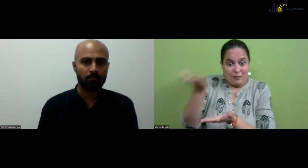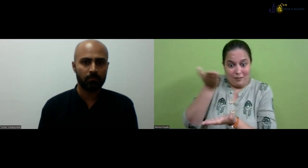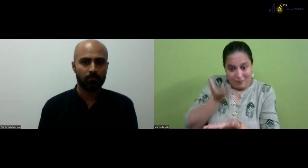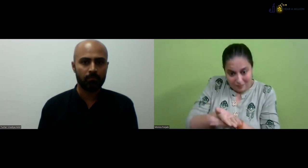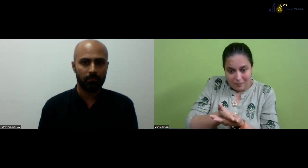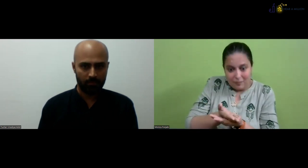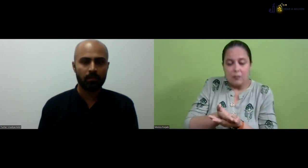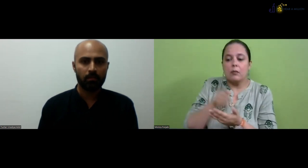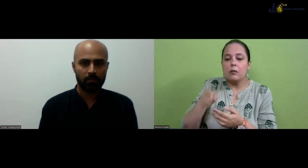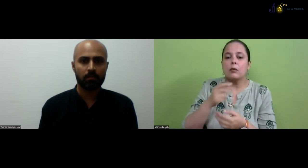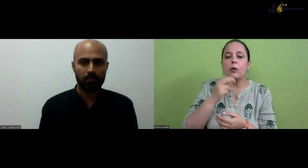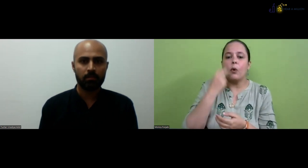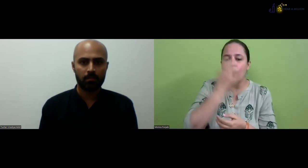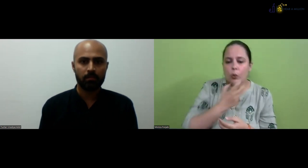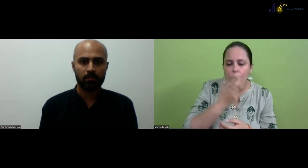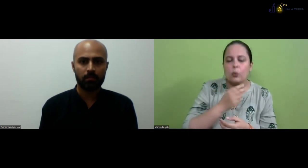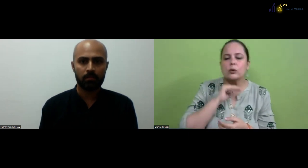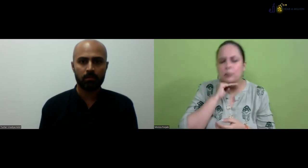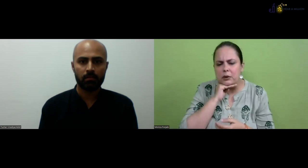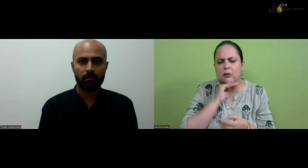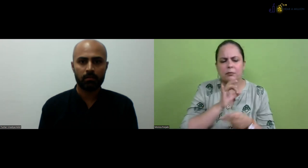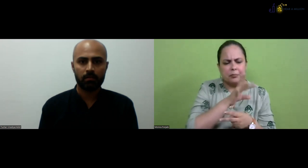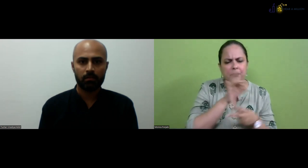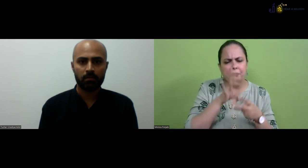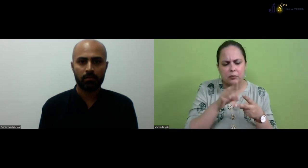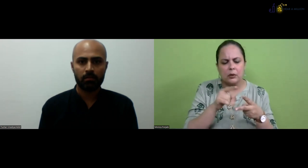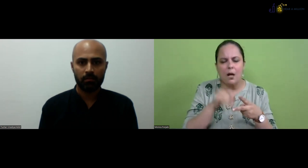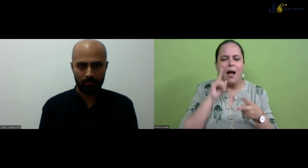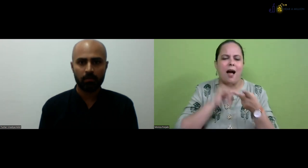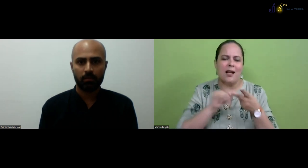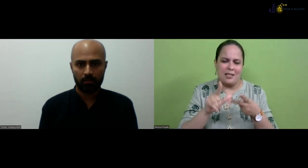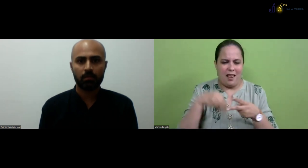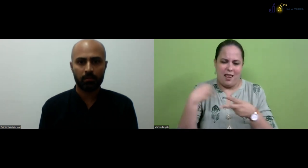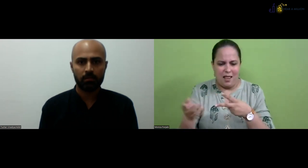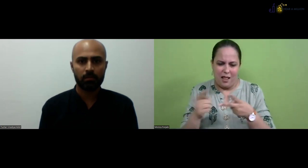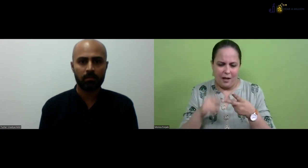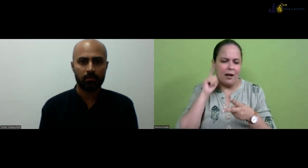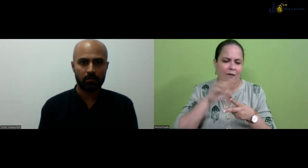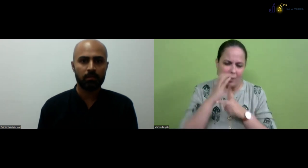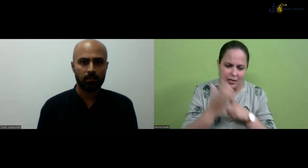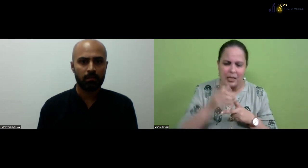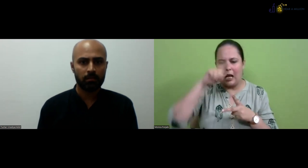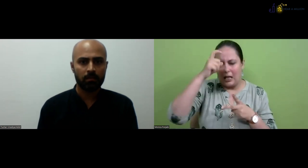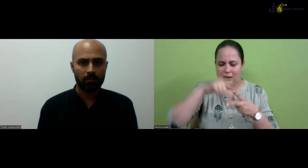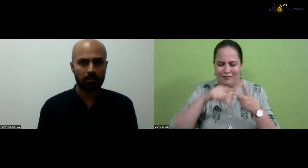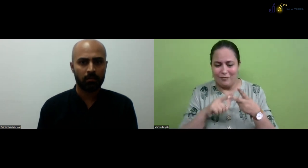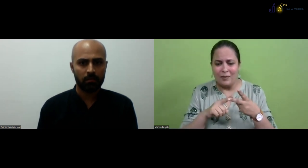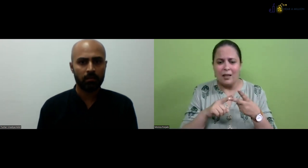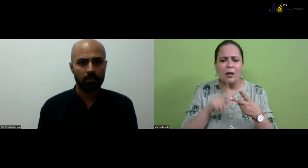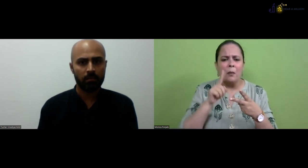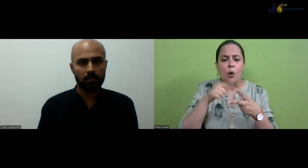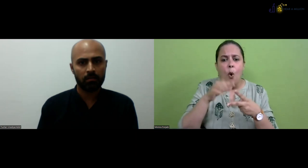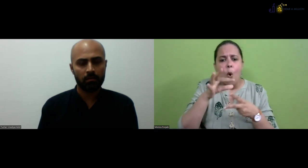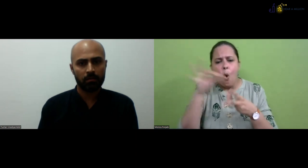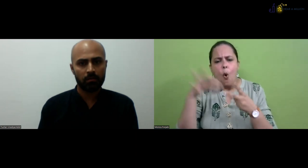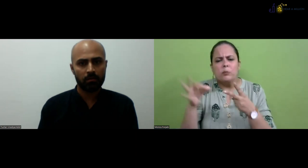them as well. So when deaf people apply for this course, for audiology and the speech therapy, speech therapist, we